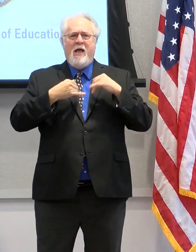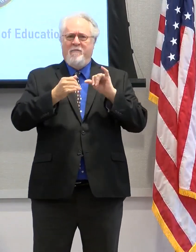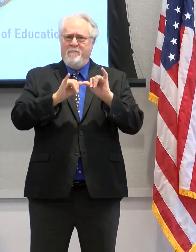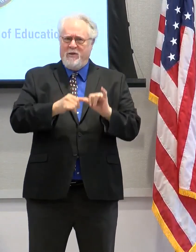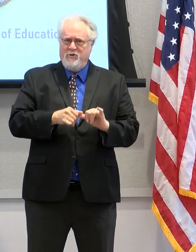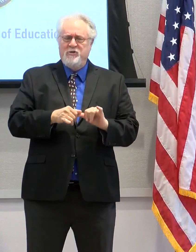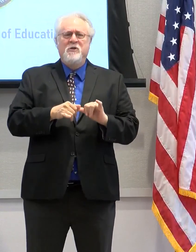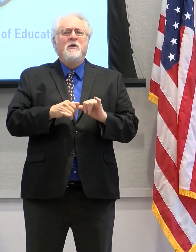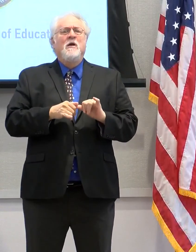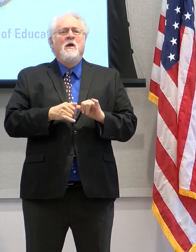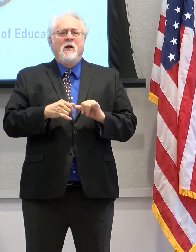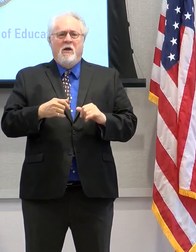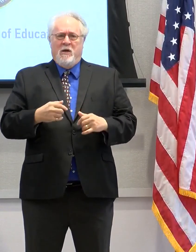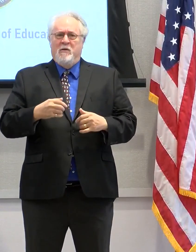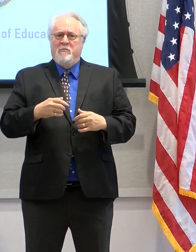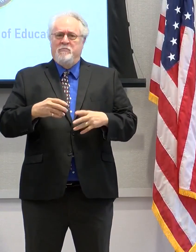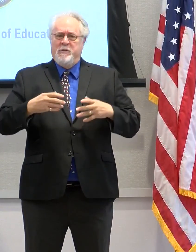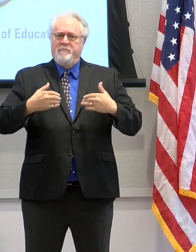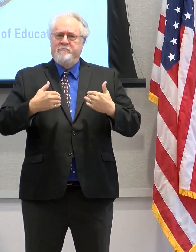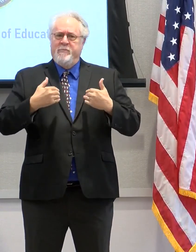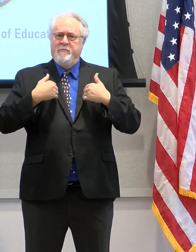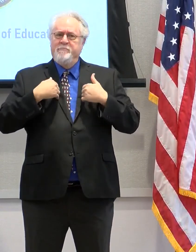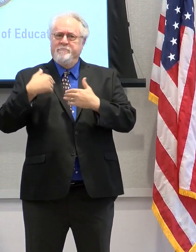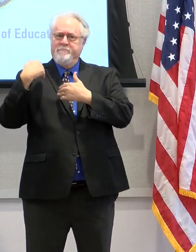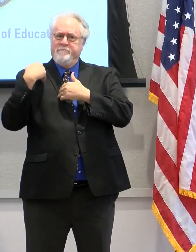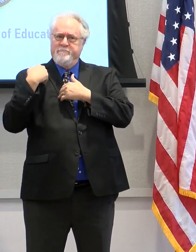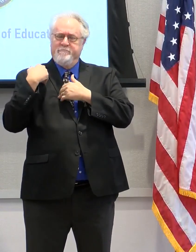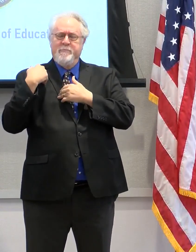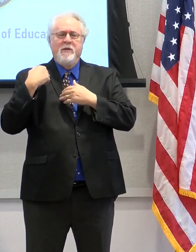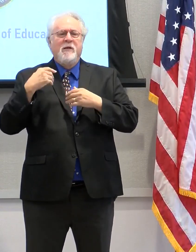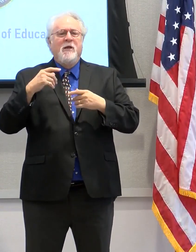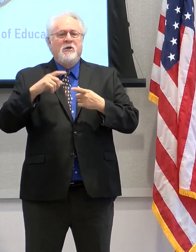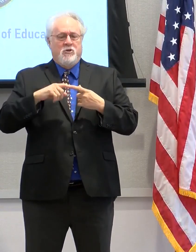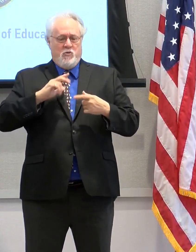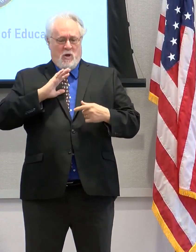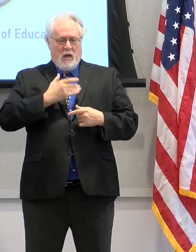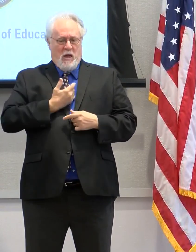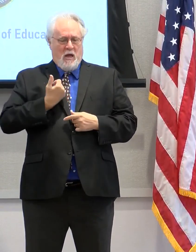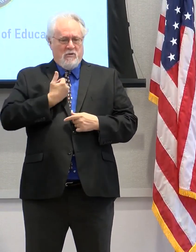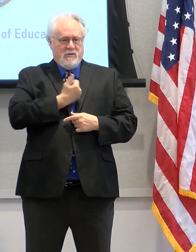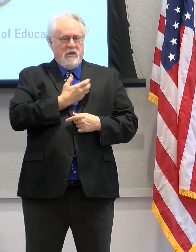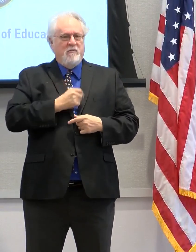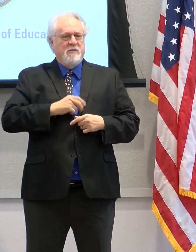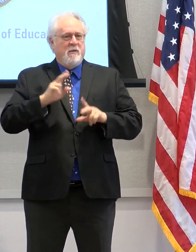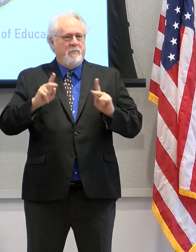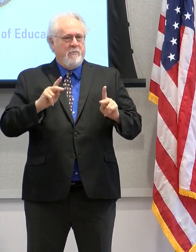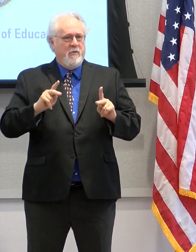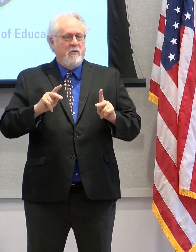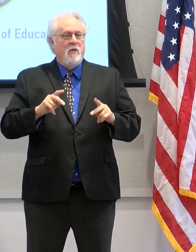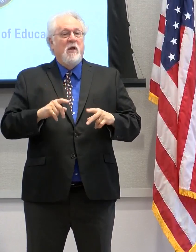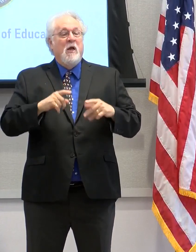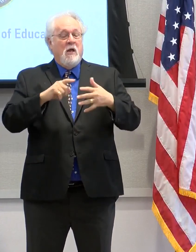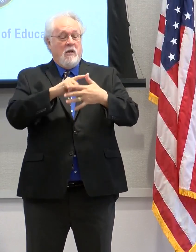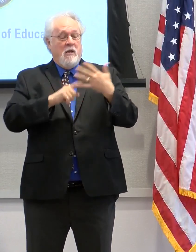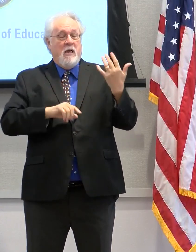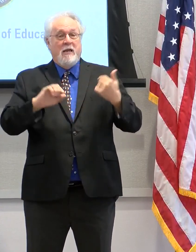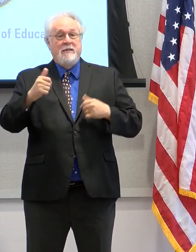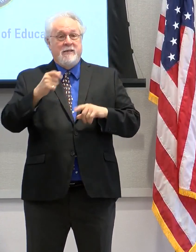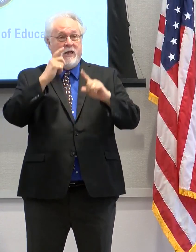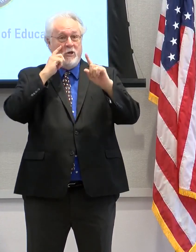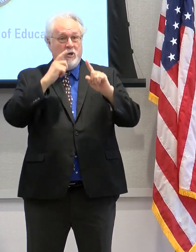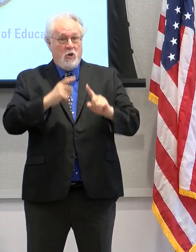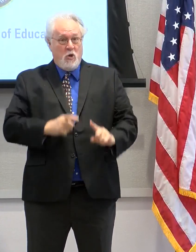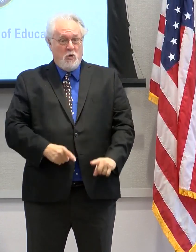and we are holding ourselves accountable to, uh, as institutions and also to the public to let you know the 10 goals of the capital area